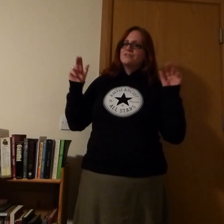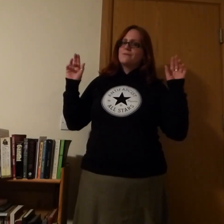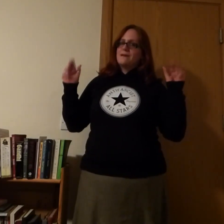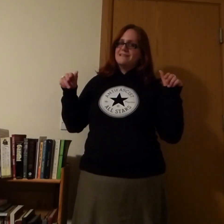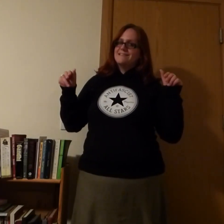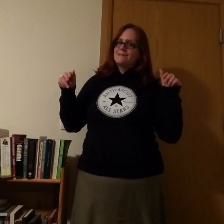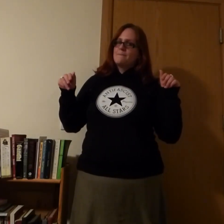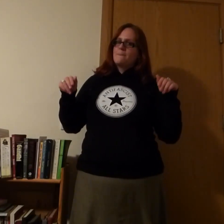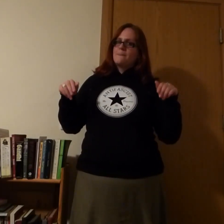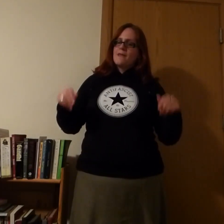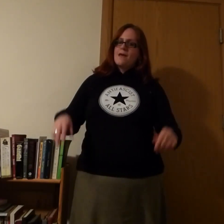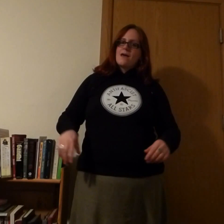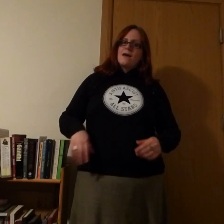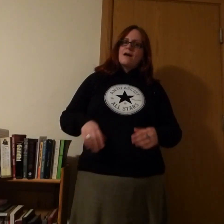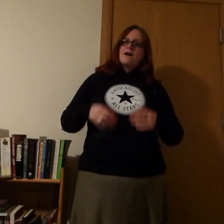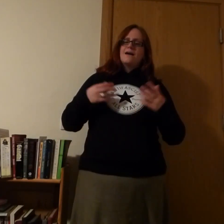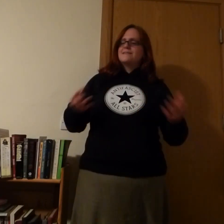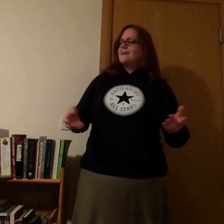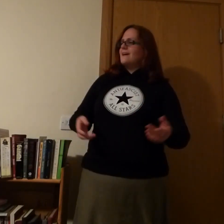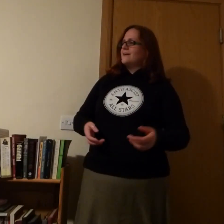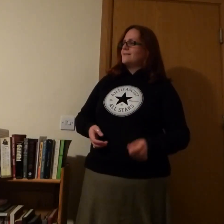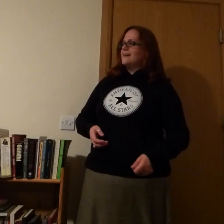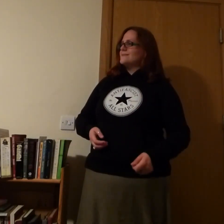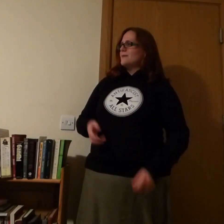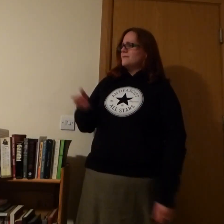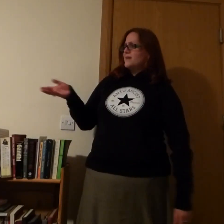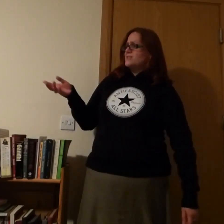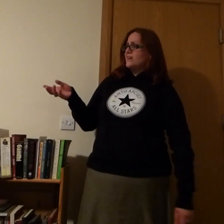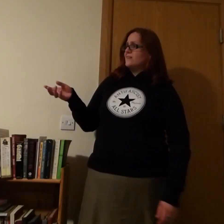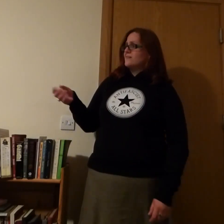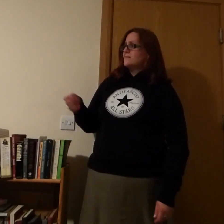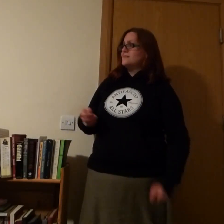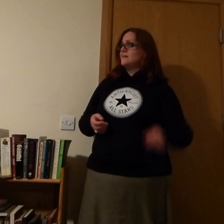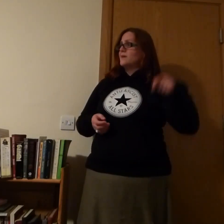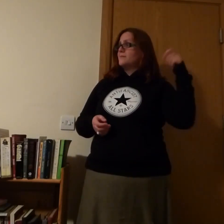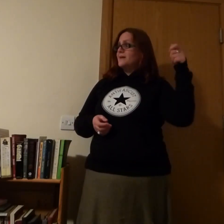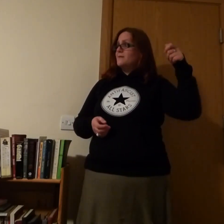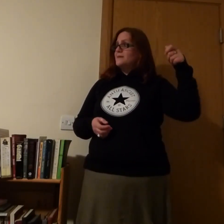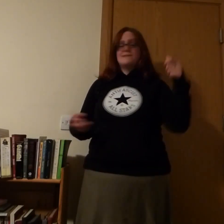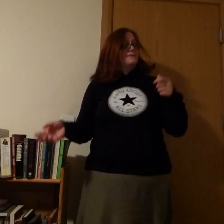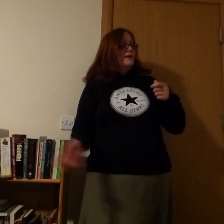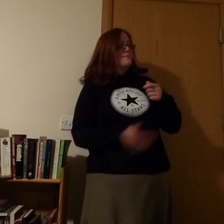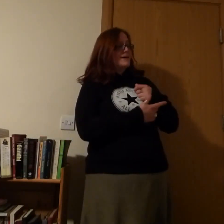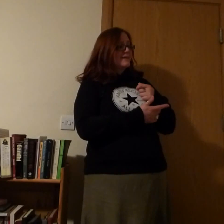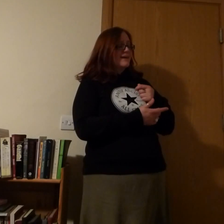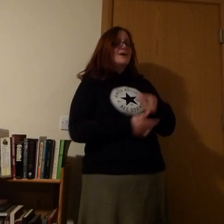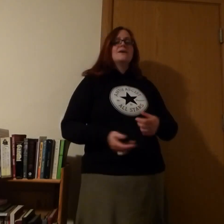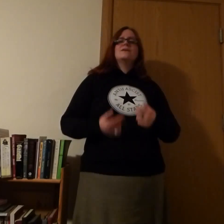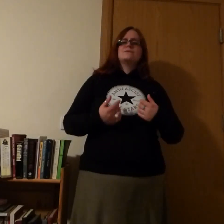of the peace. I say, that's my bike chain. See my bike helmet? See my bike? You